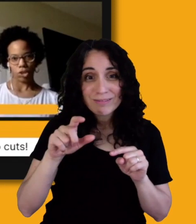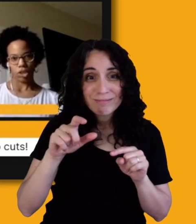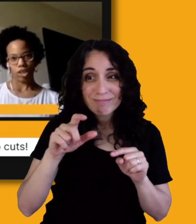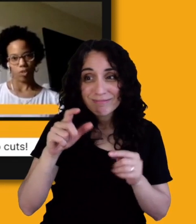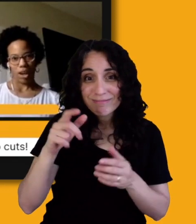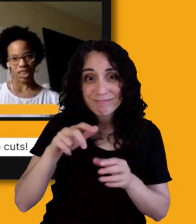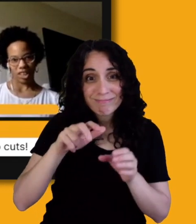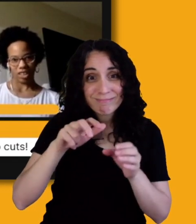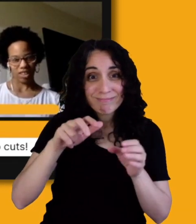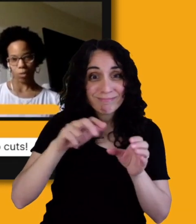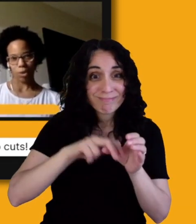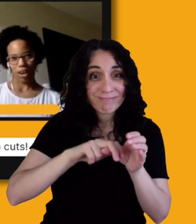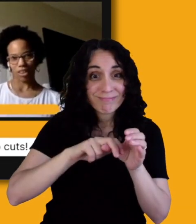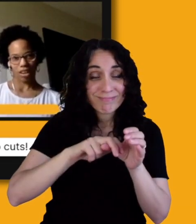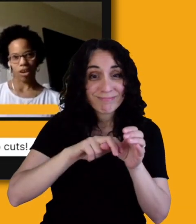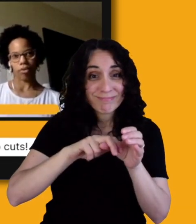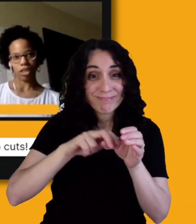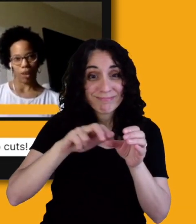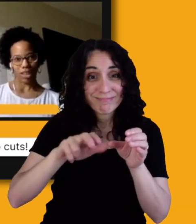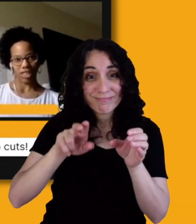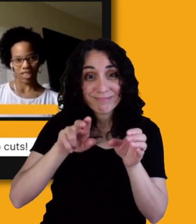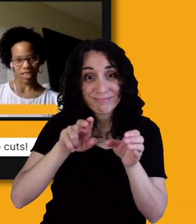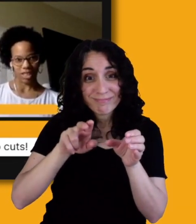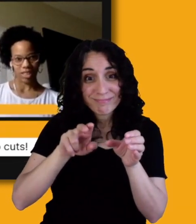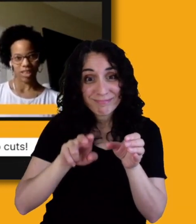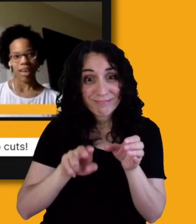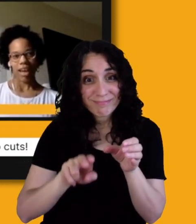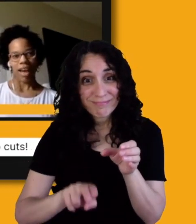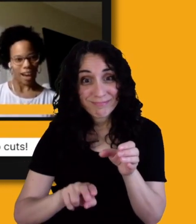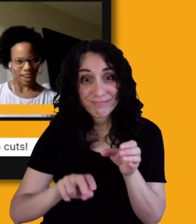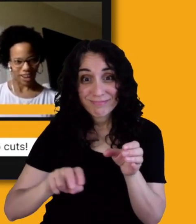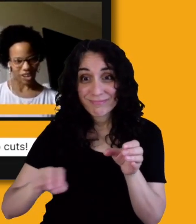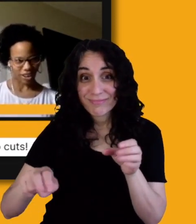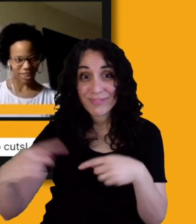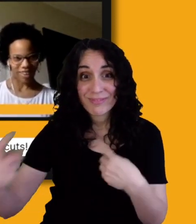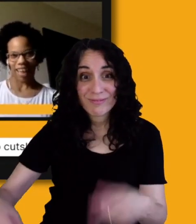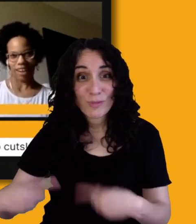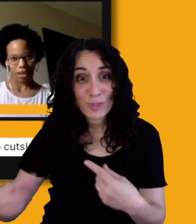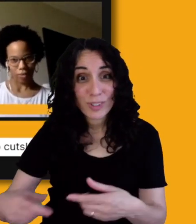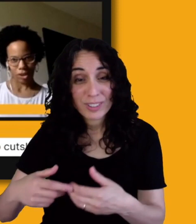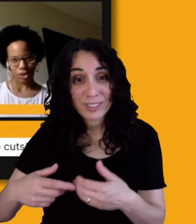Katrina is watching somewhere out there, if she watches this, hi girl. I love you.